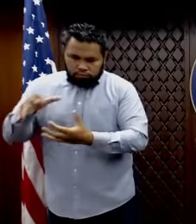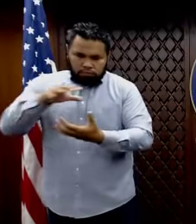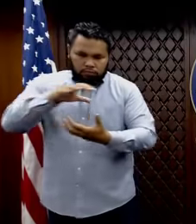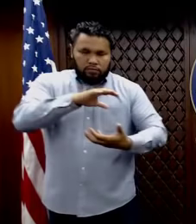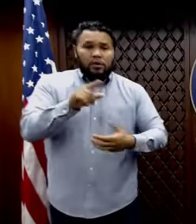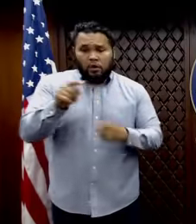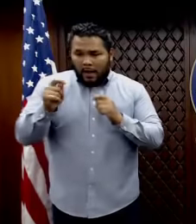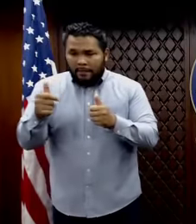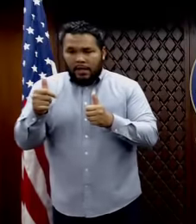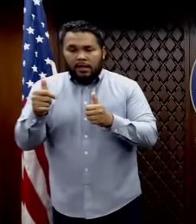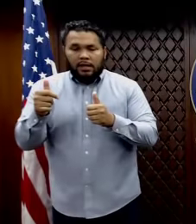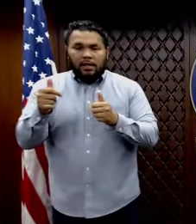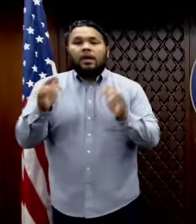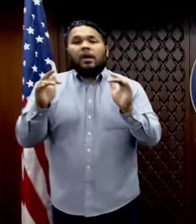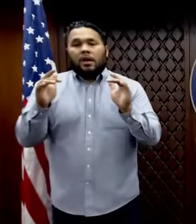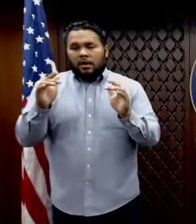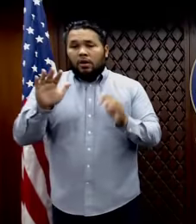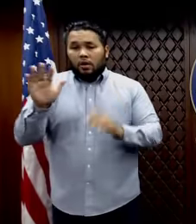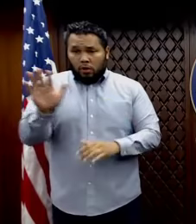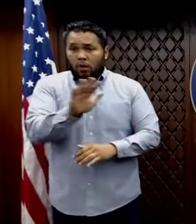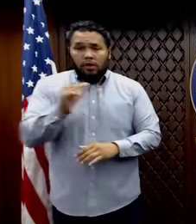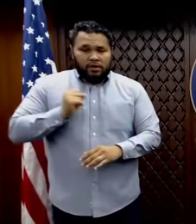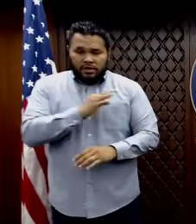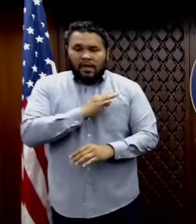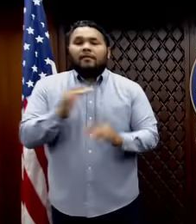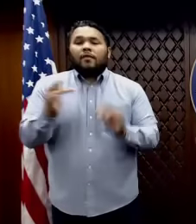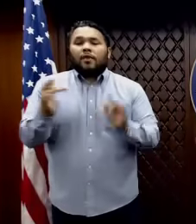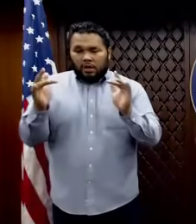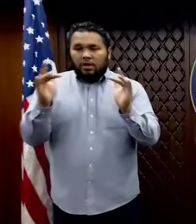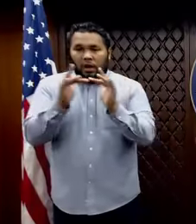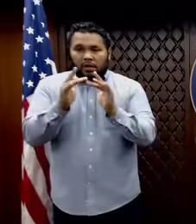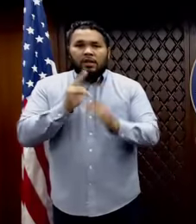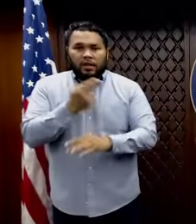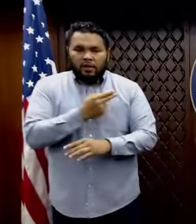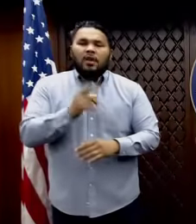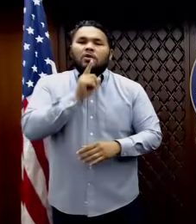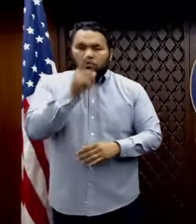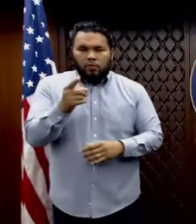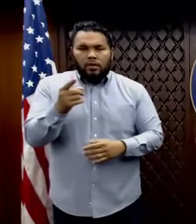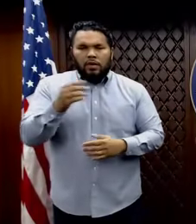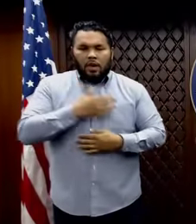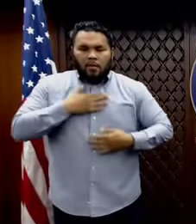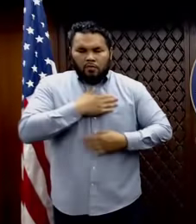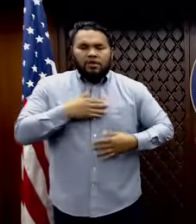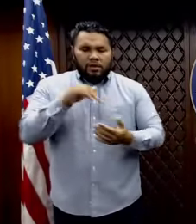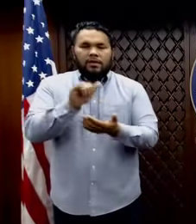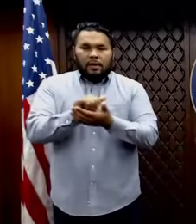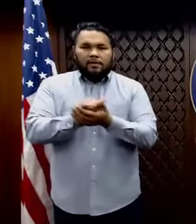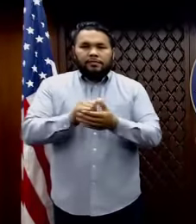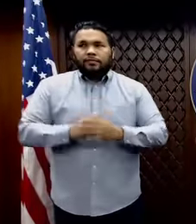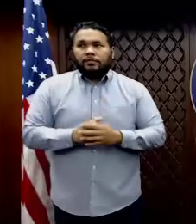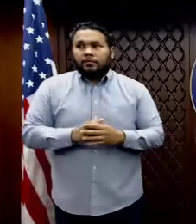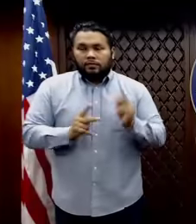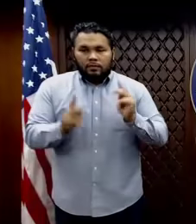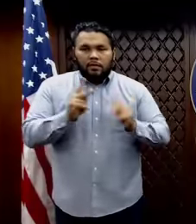staff immediately contacted Joint Region Marianas to coordinate our efforts and I truly do appreciate that. To the people of